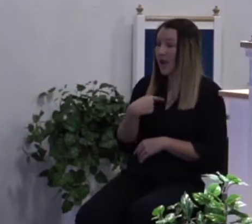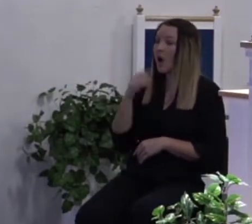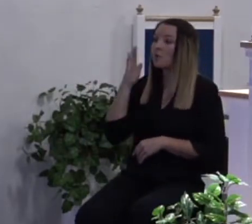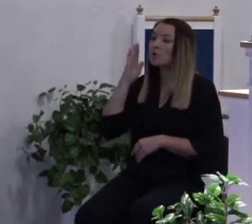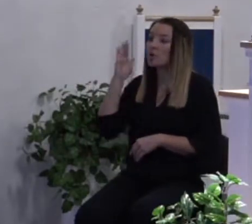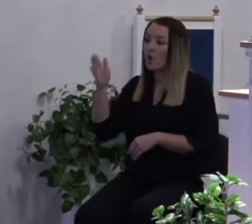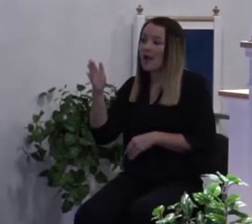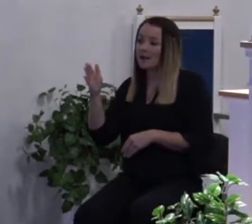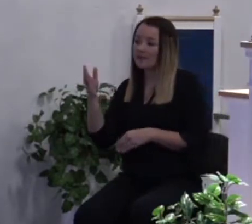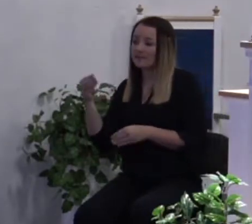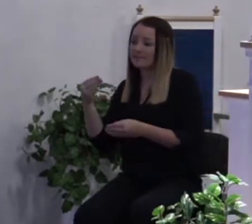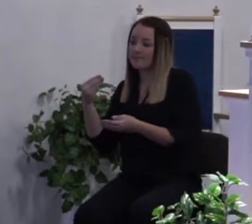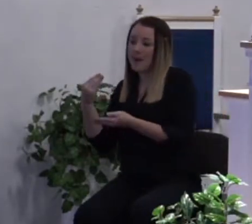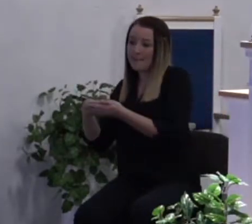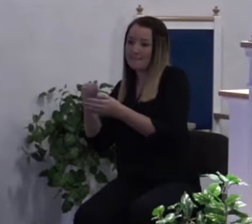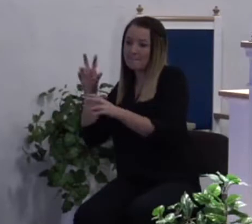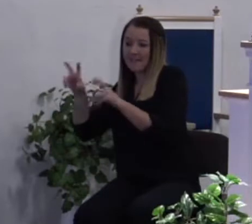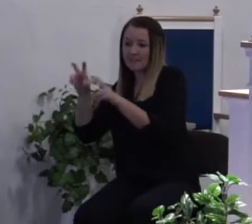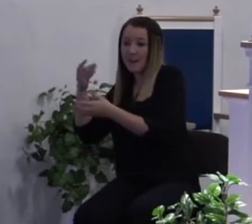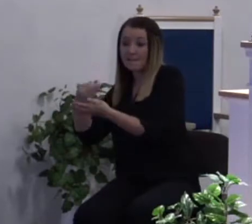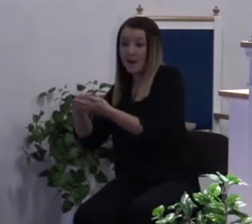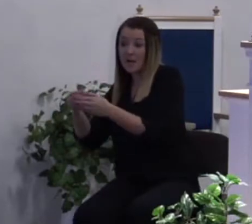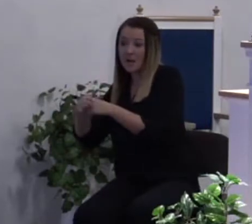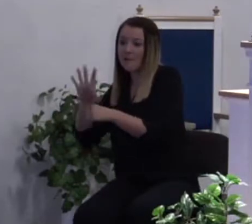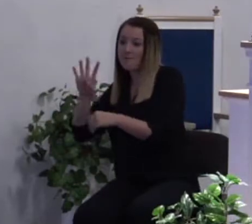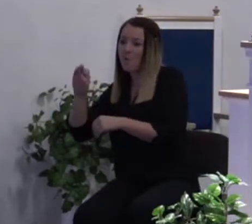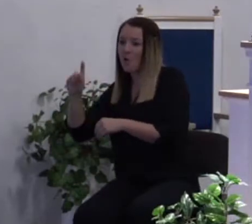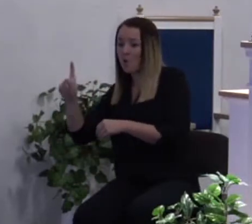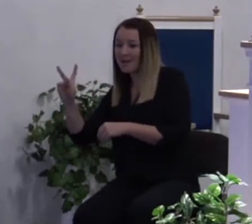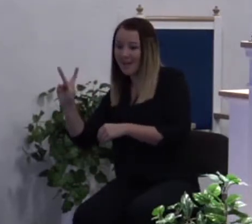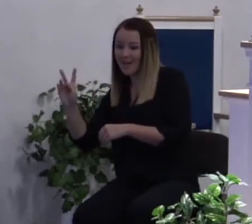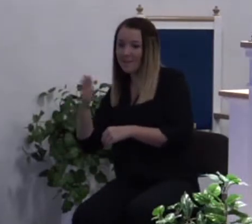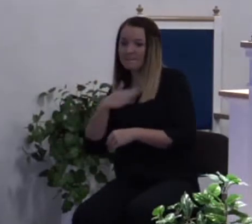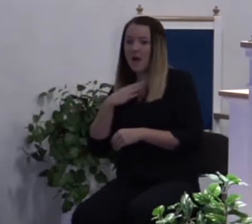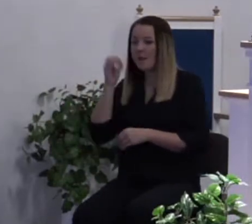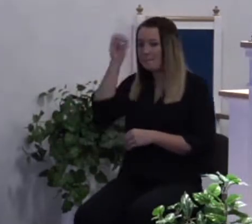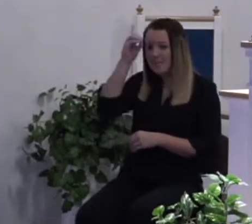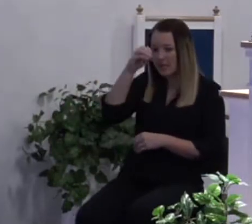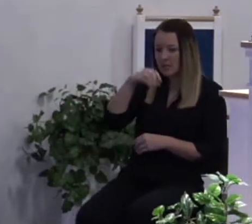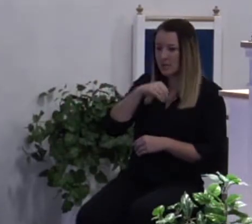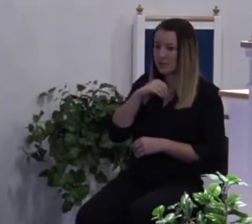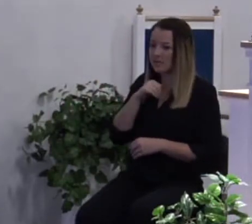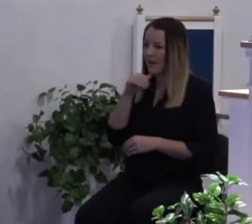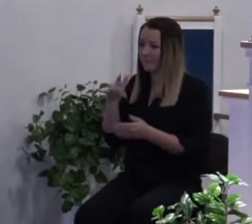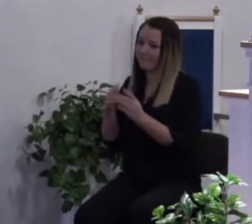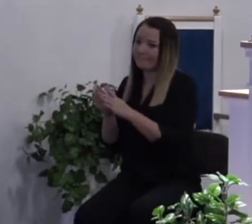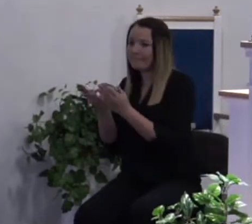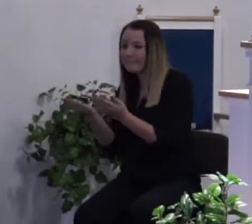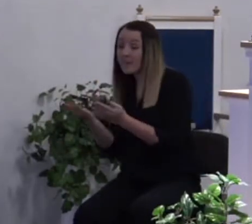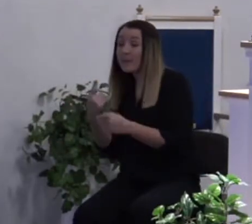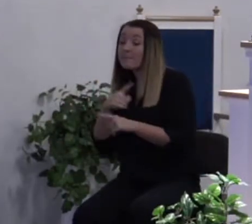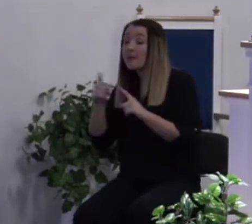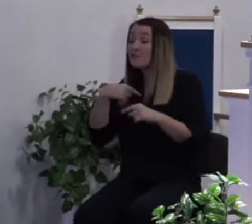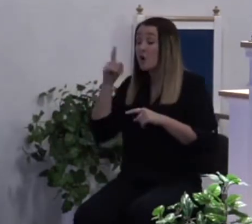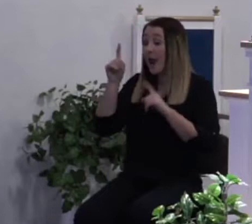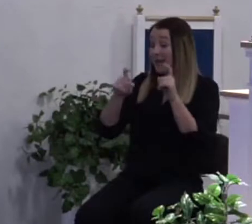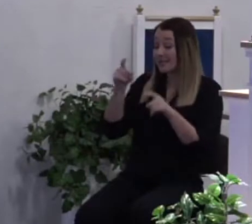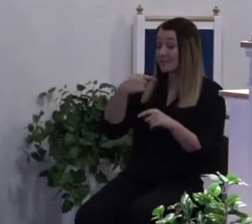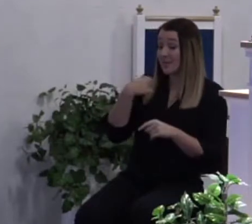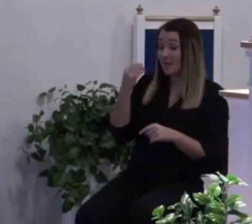invest my money in a 401k. That's my opinion. That's not Bible. But if you're asking me is it alright for you to snub